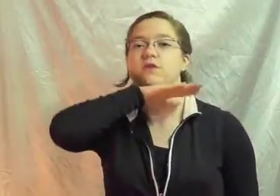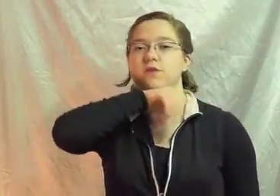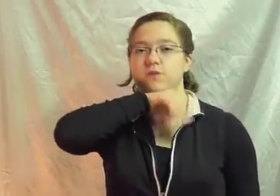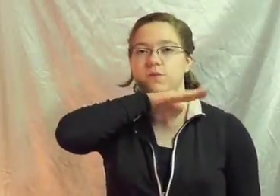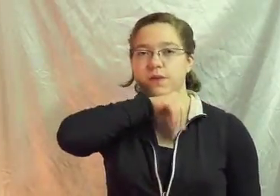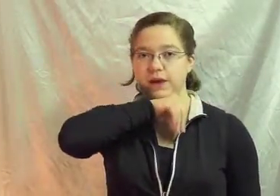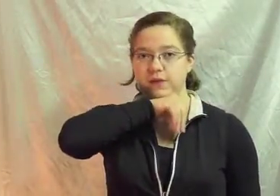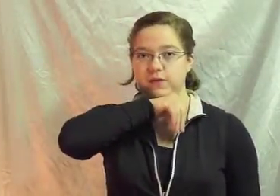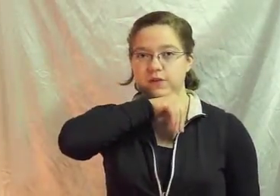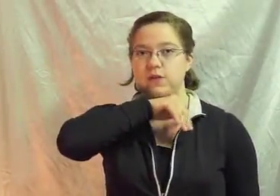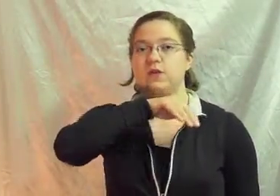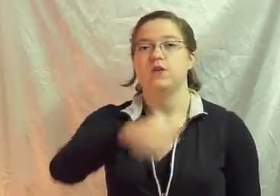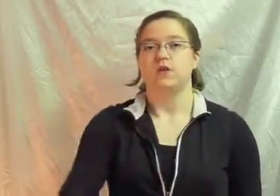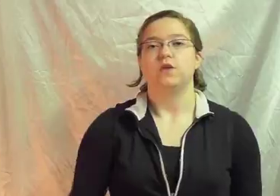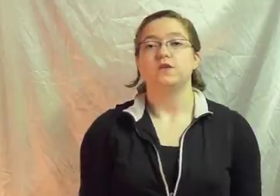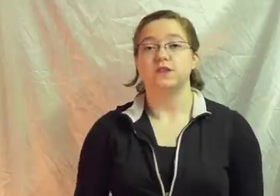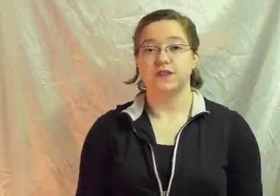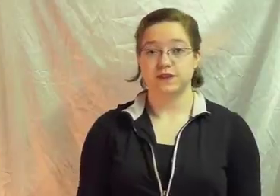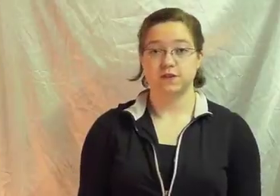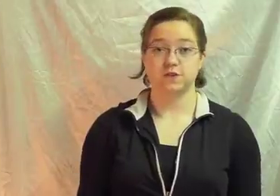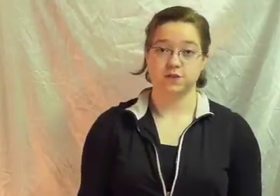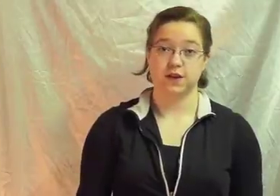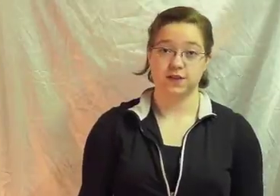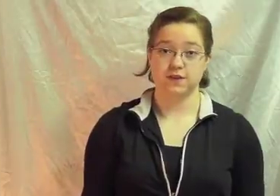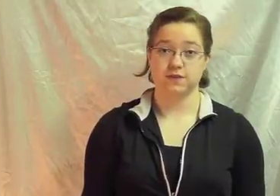Pig And the sentence looks like this